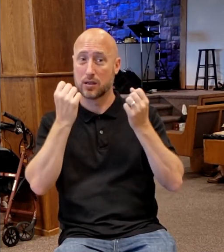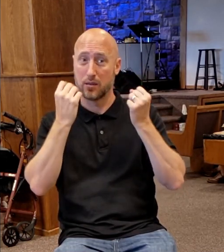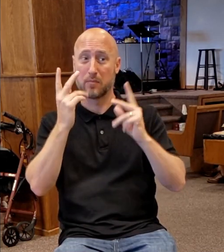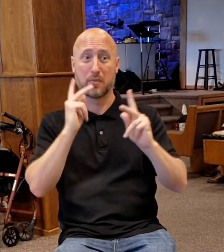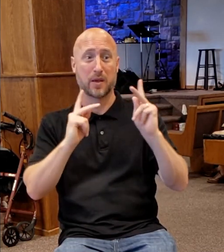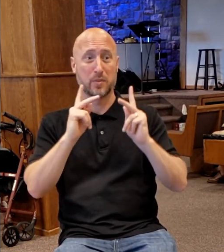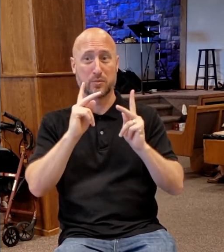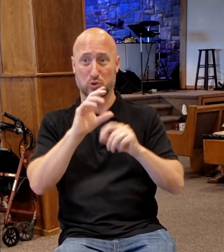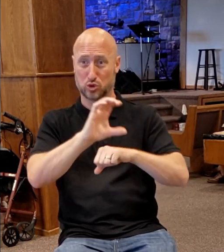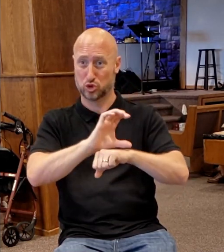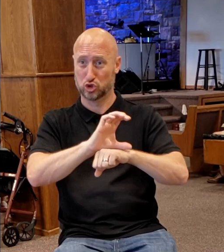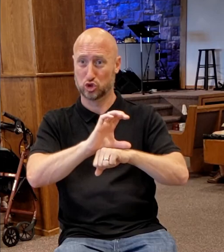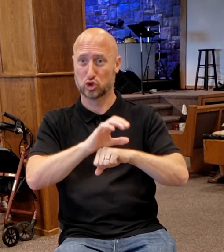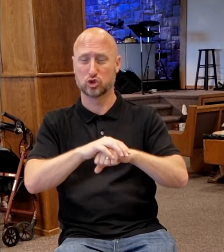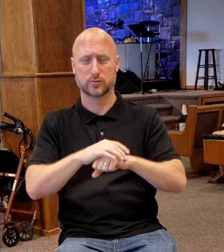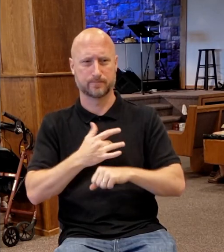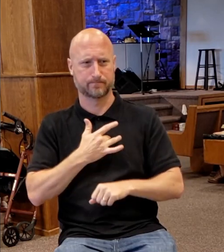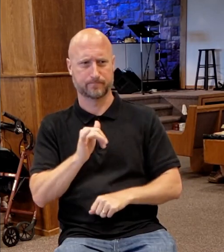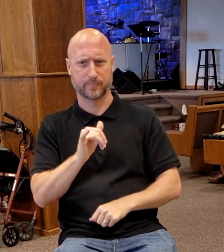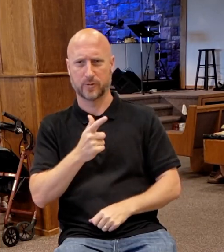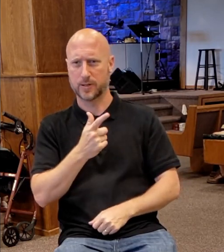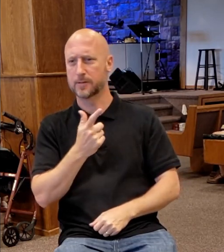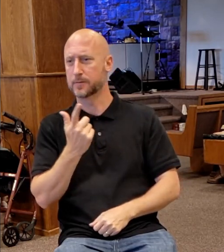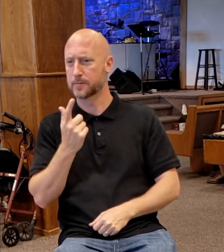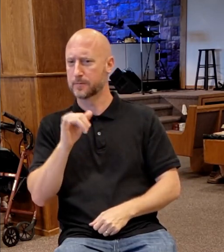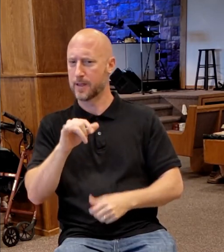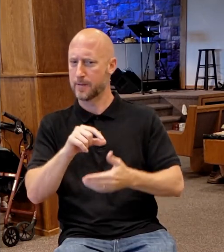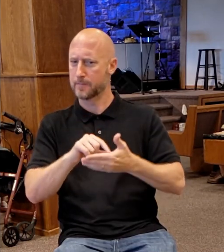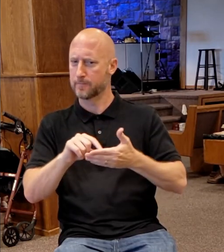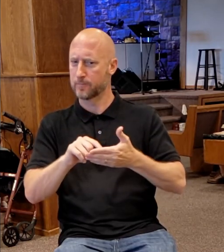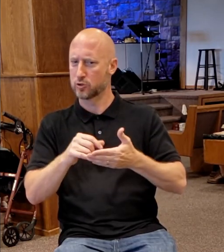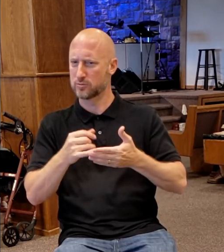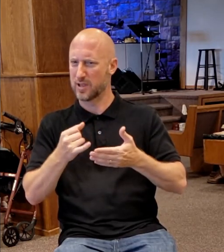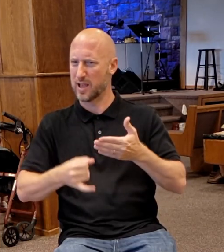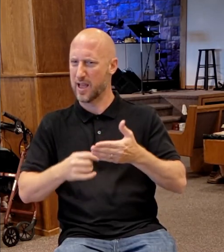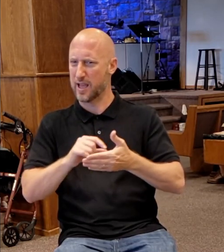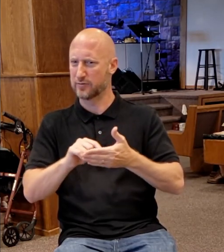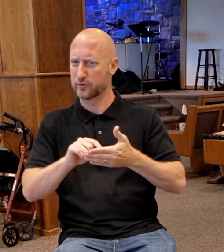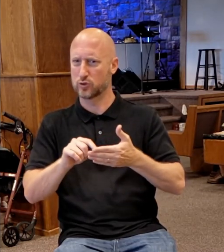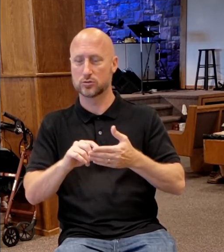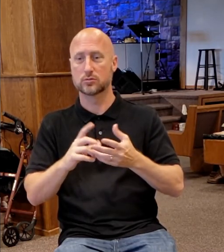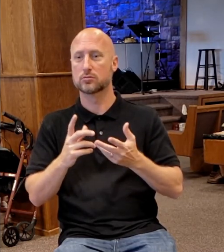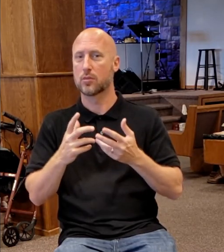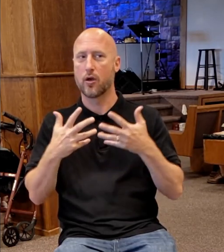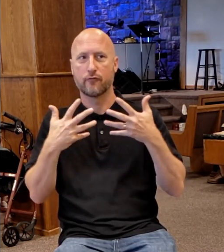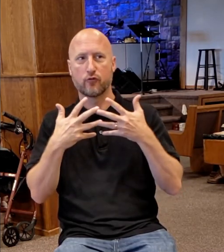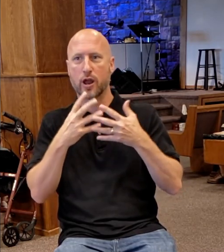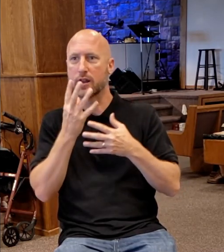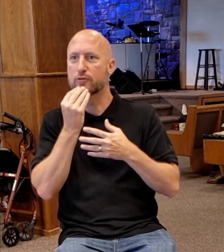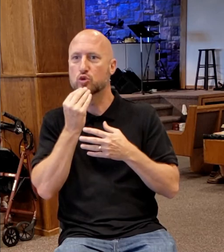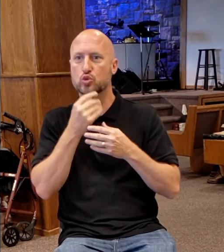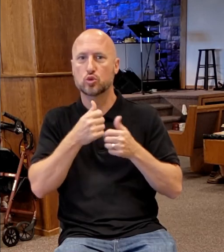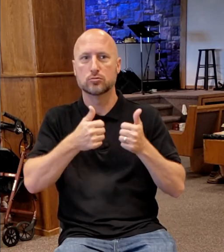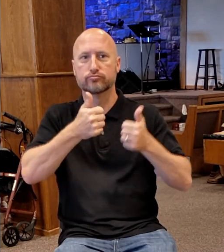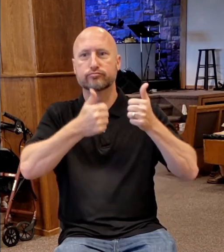like this last verse where nobody talked about him, they were afraid of the Jews, afraid of the religious system, that's all around